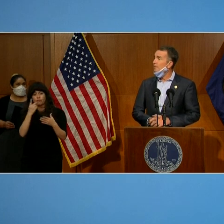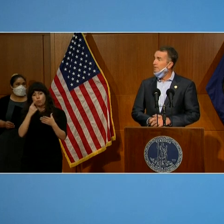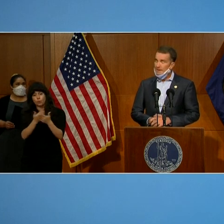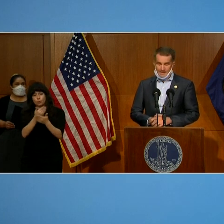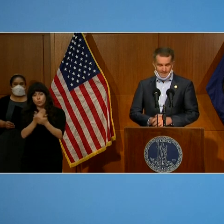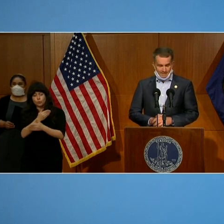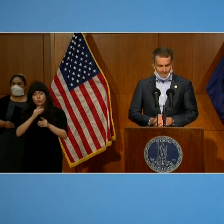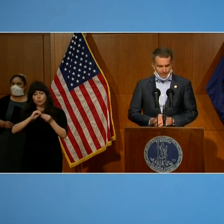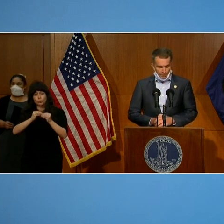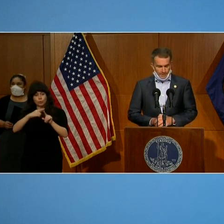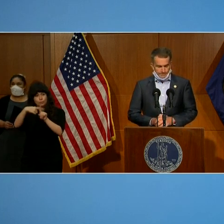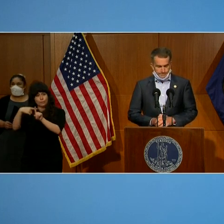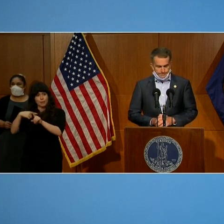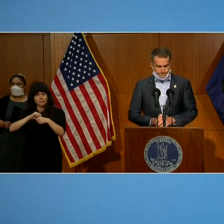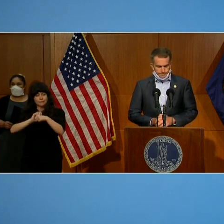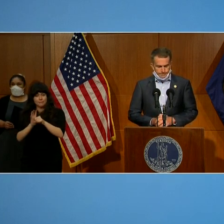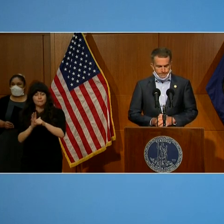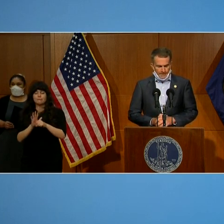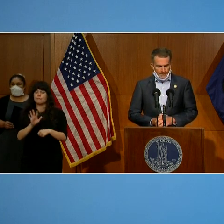240.